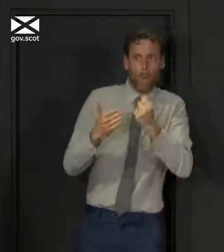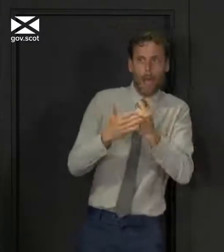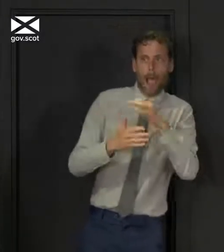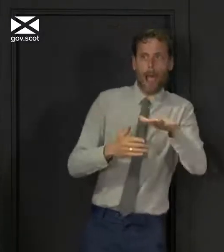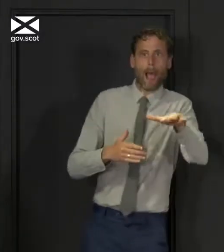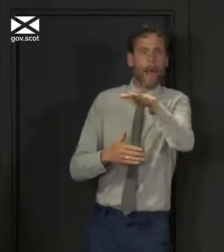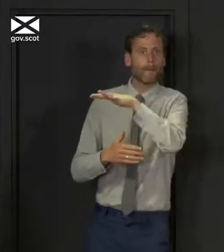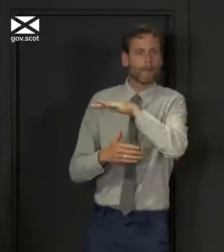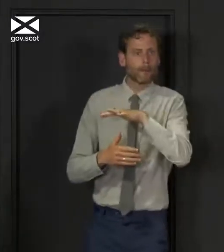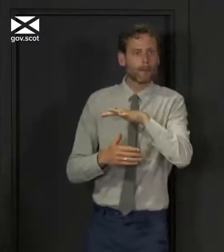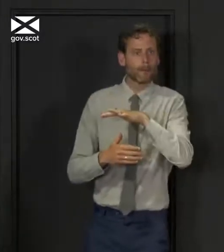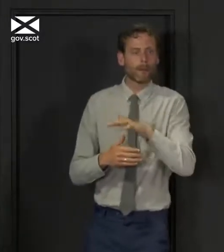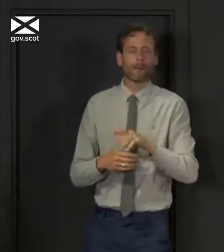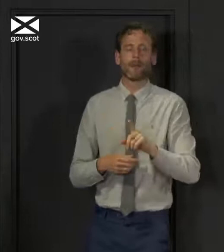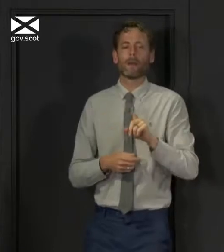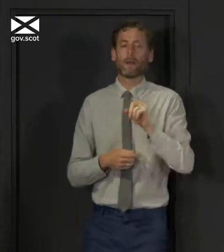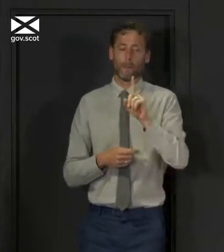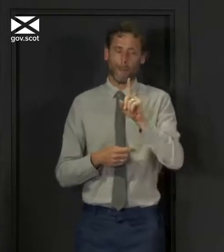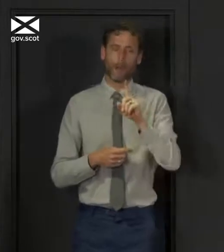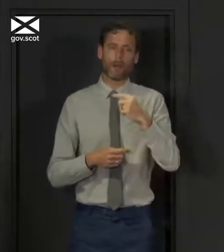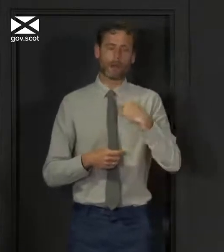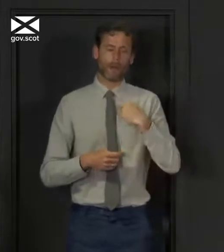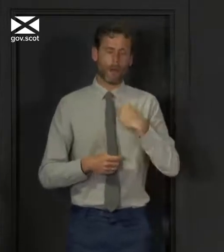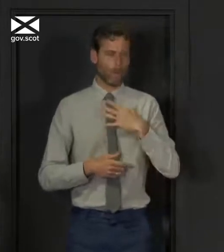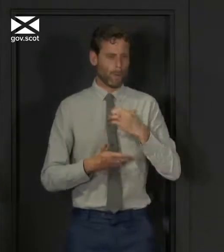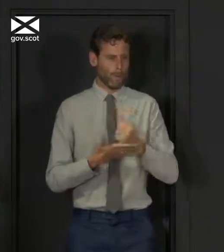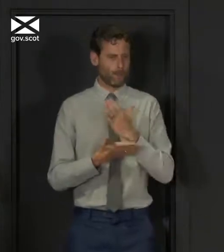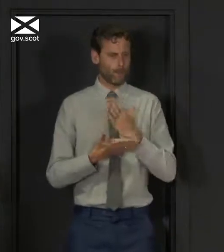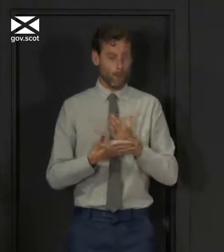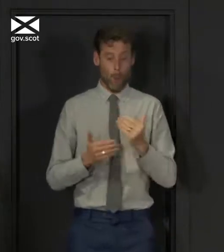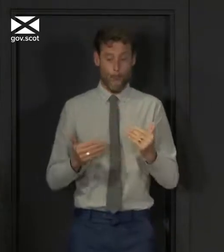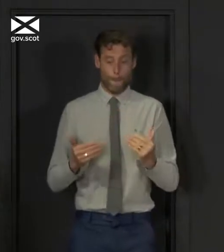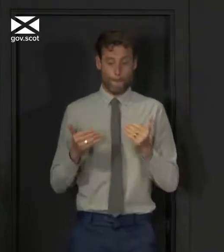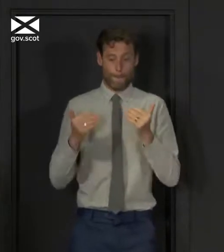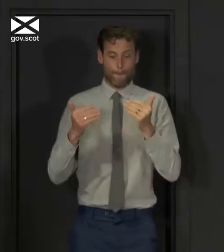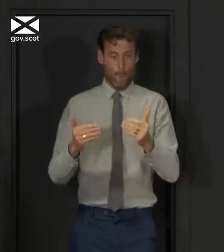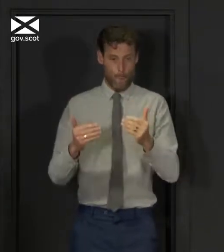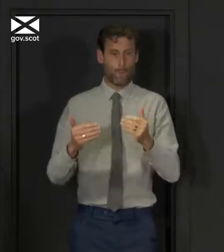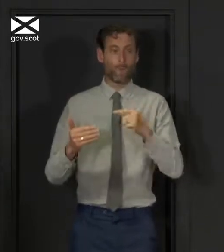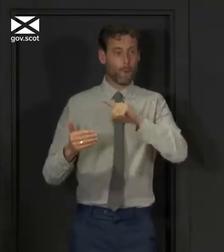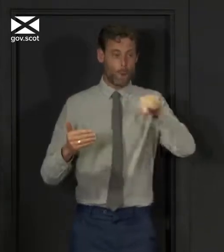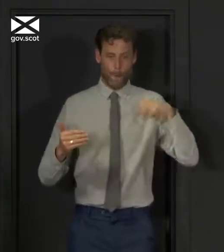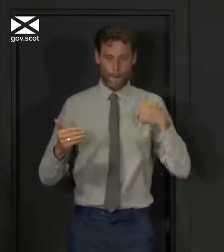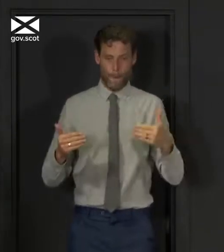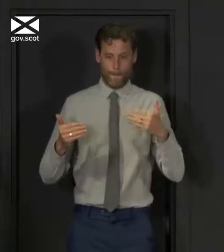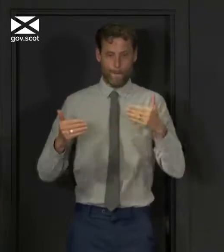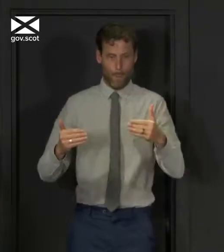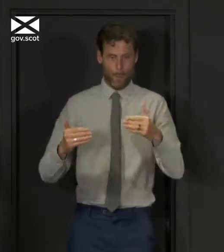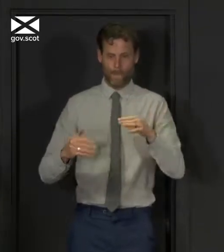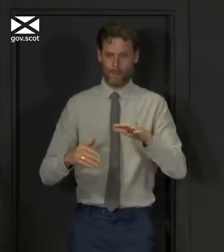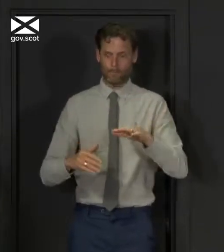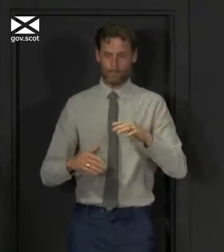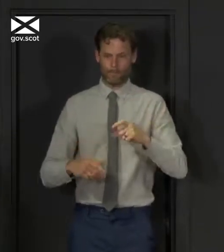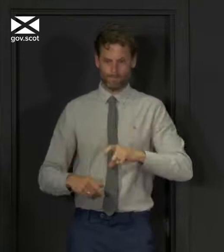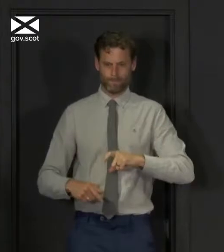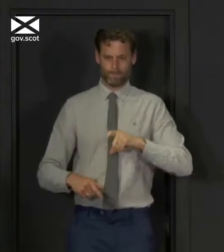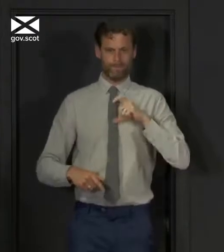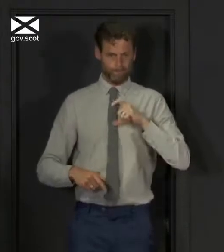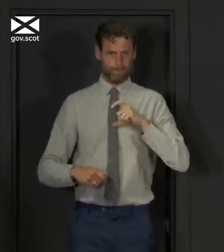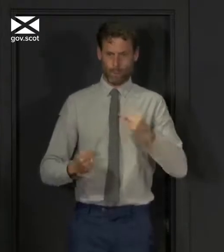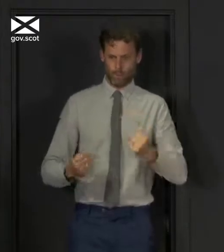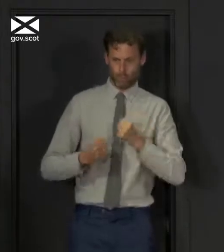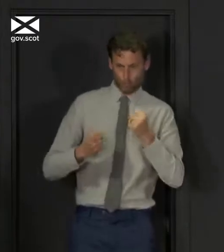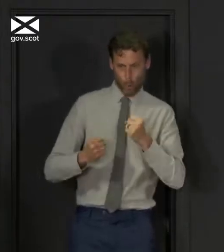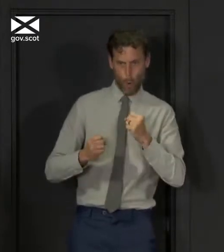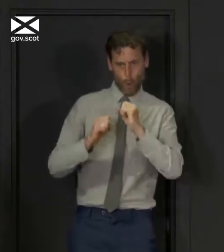to ensure that with every step we do take, the ground beneath our feet is as solid as possible, and that is what we are taking care to ensure.